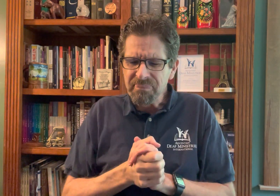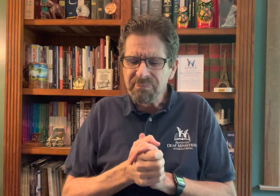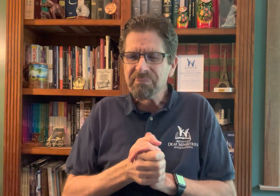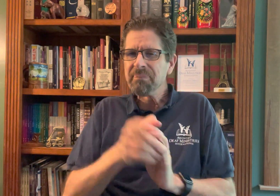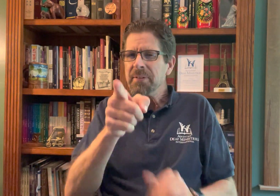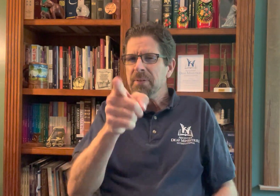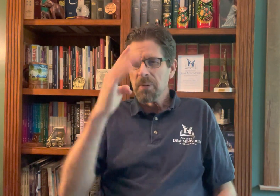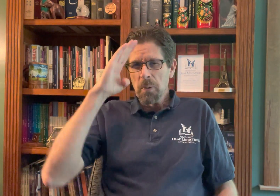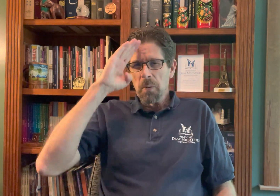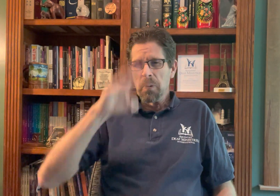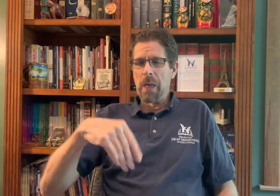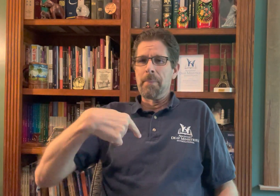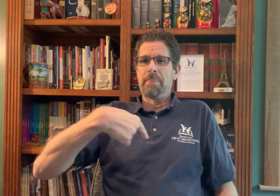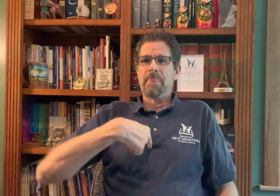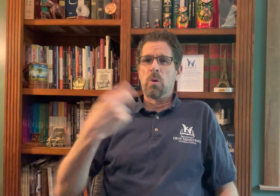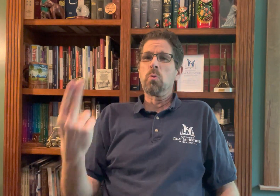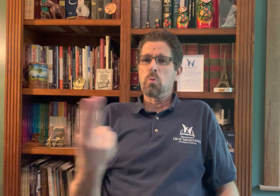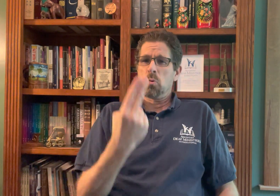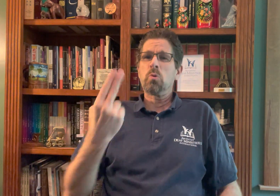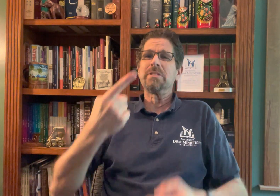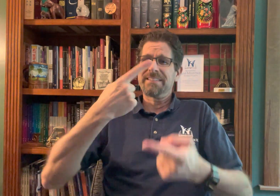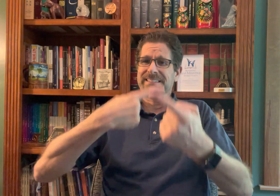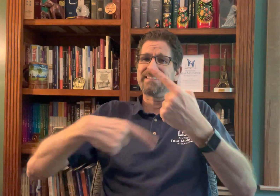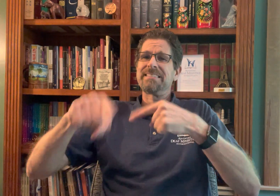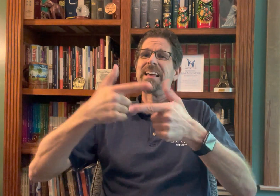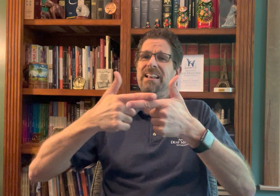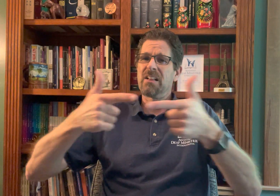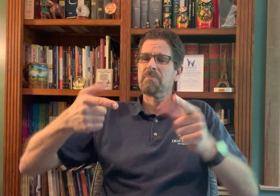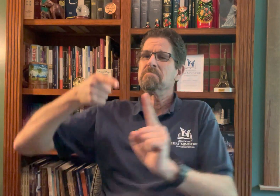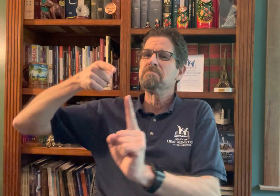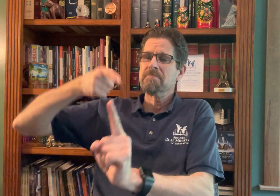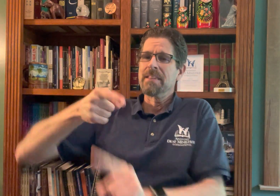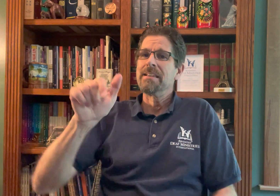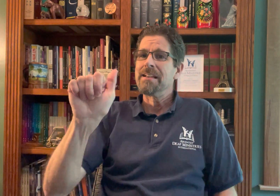I'm an associate with, under Larry Evans.